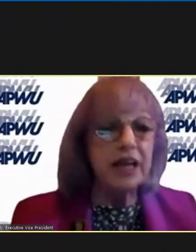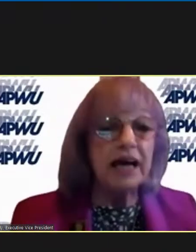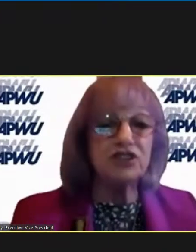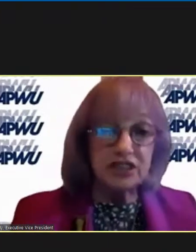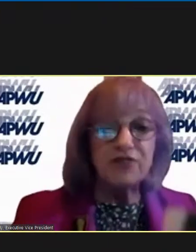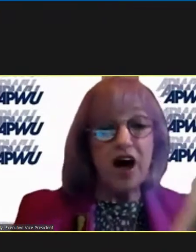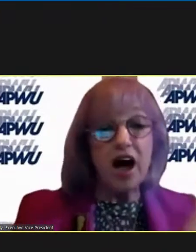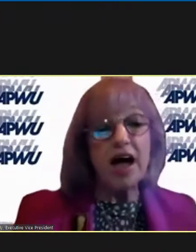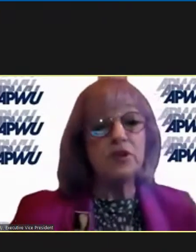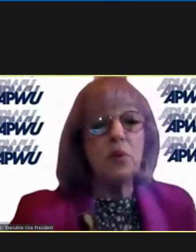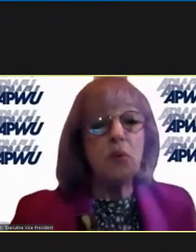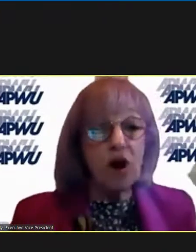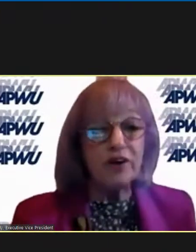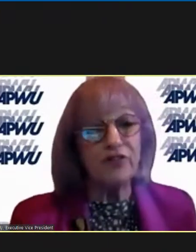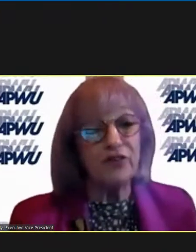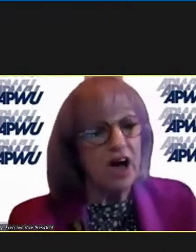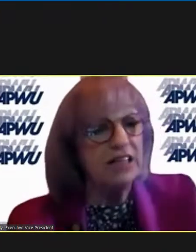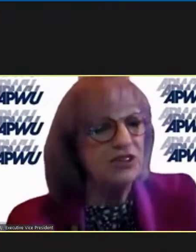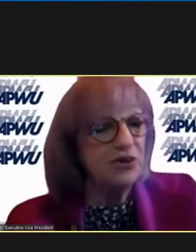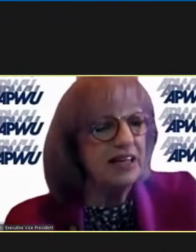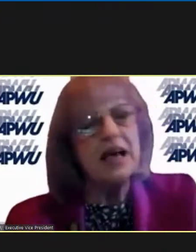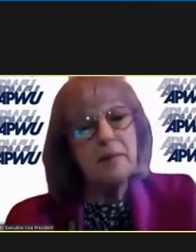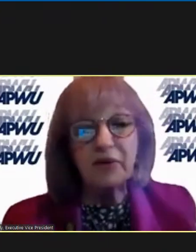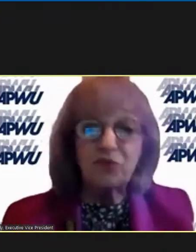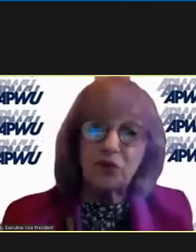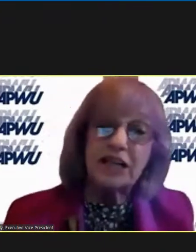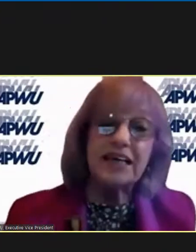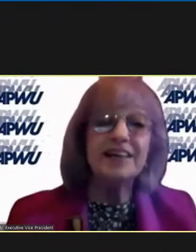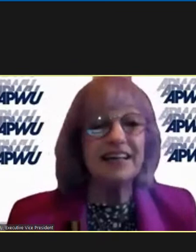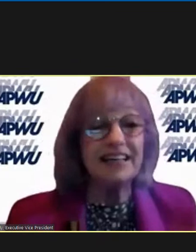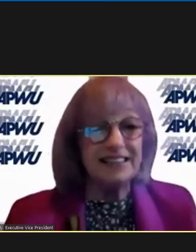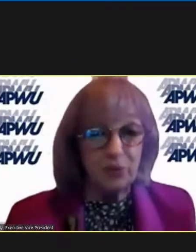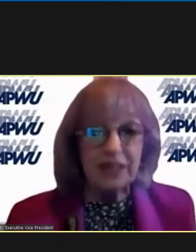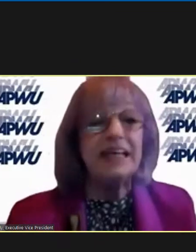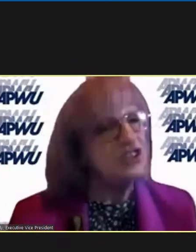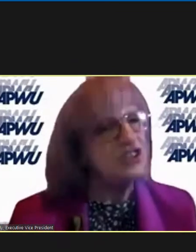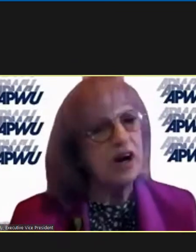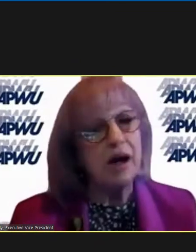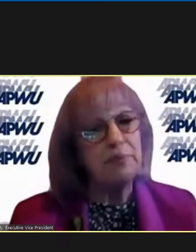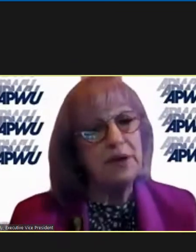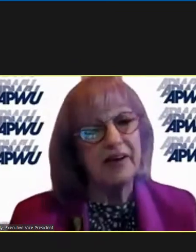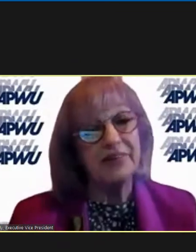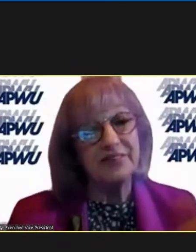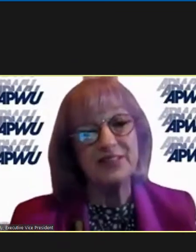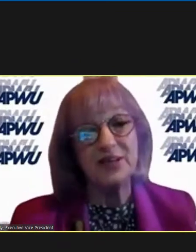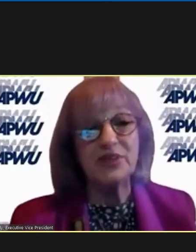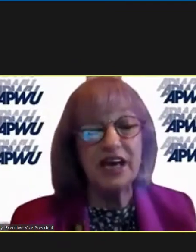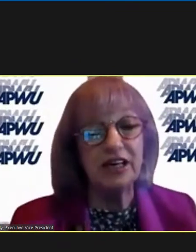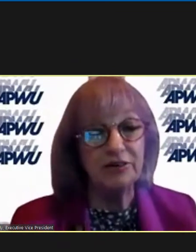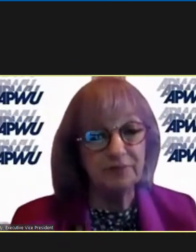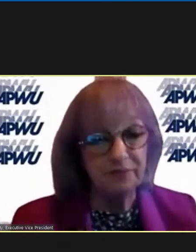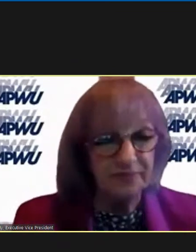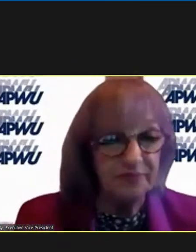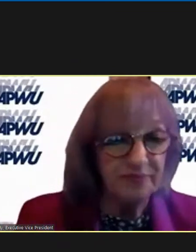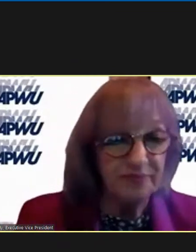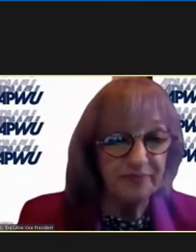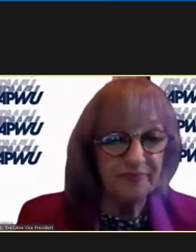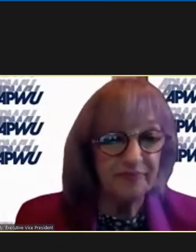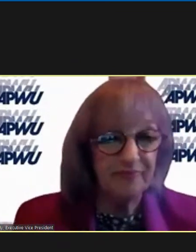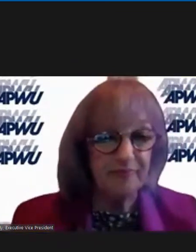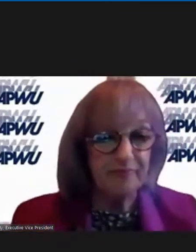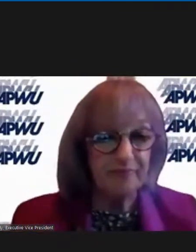think we're going to turn out just fine with a wonderful contract but it really is we need your help now so thank you